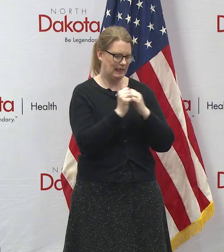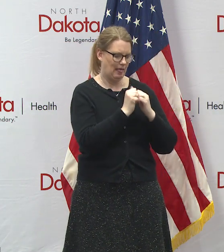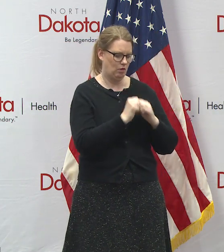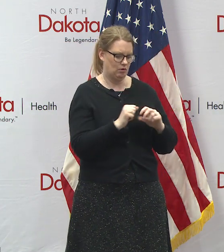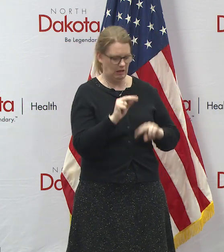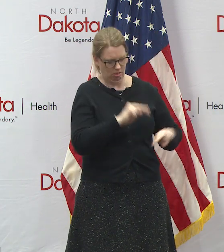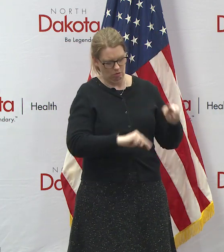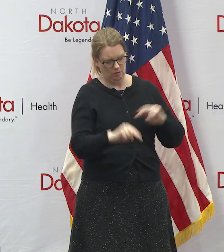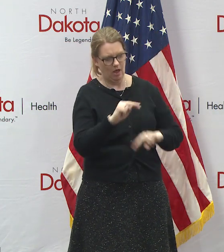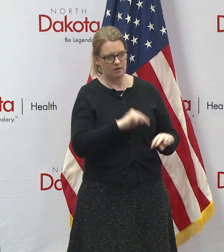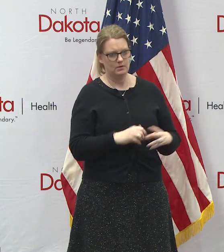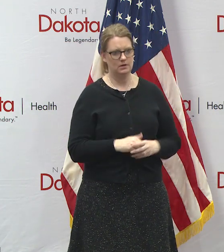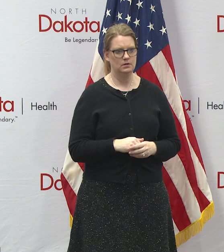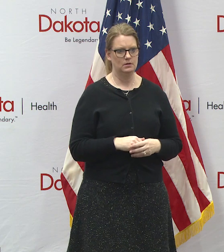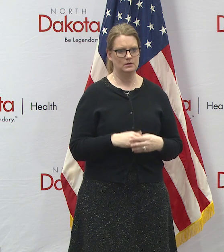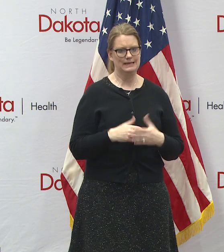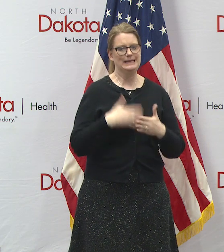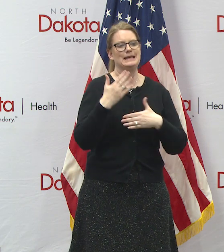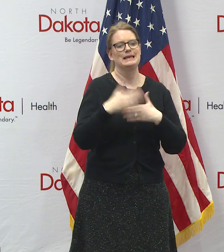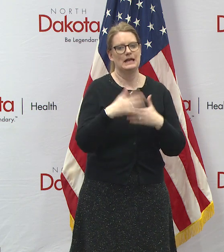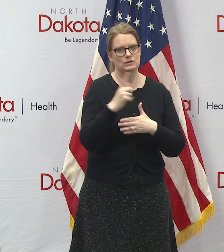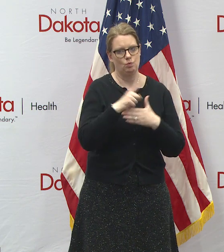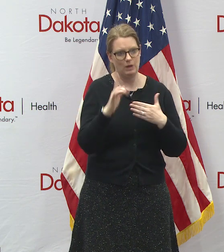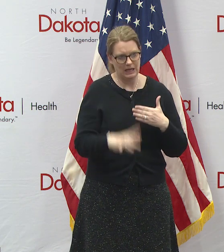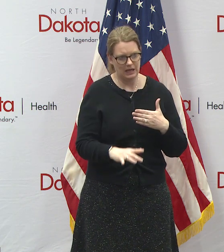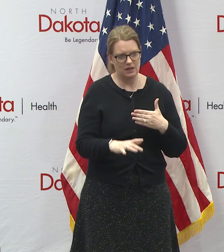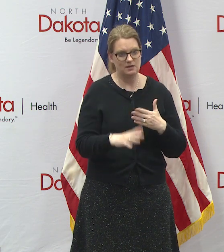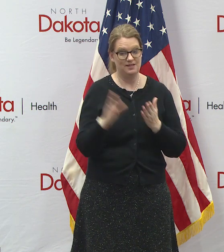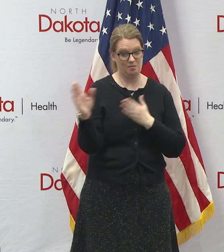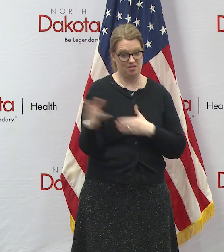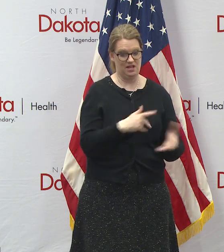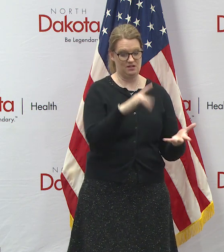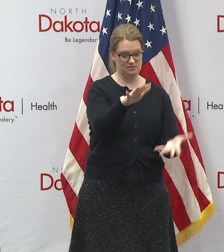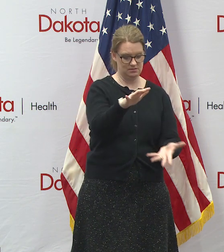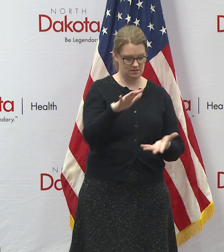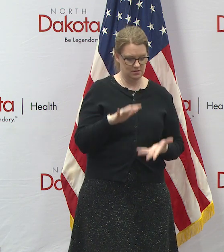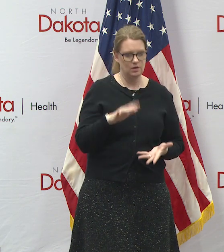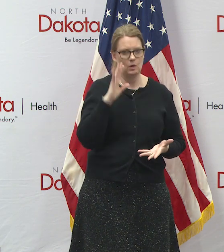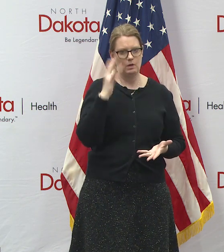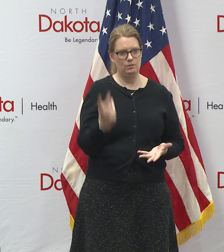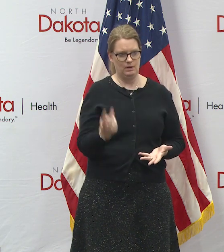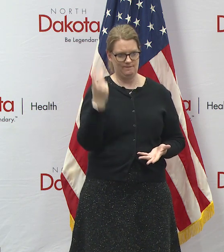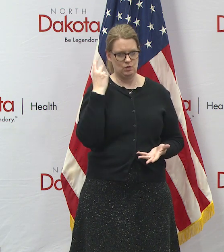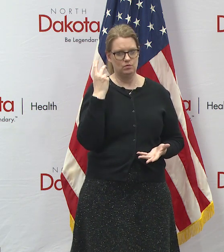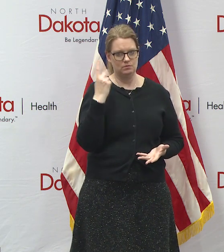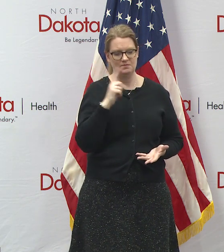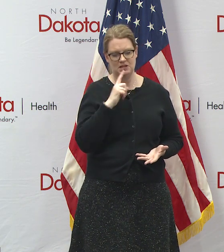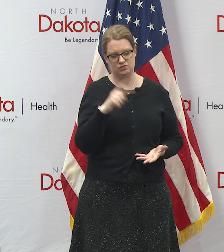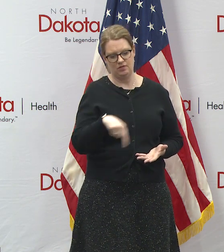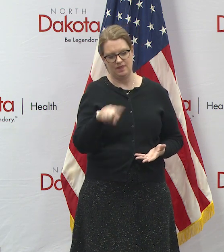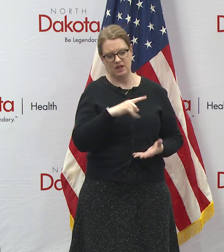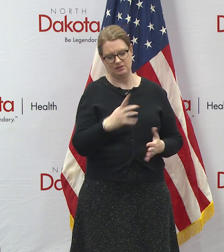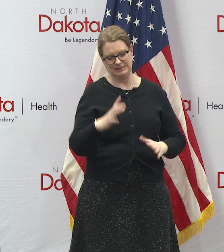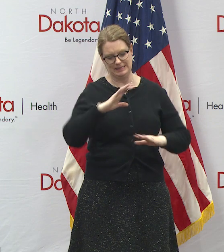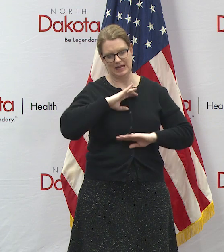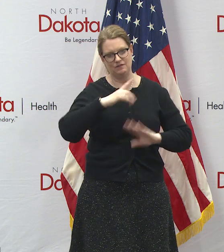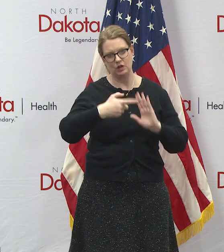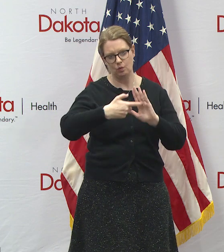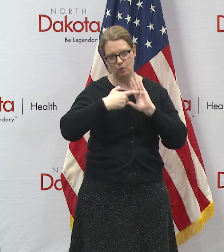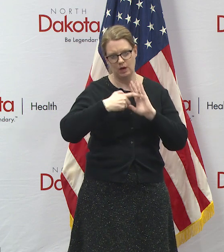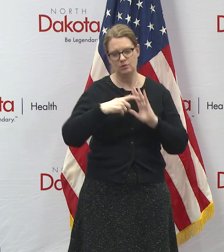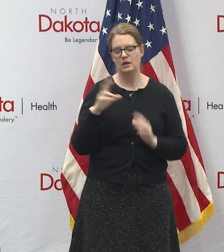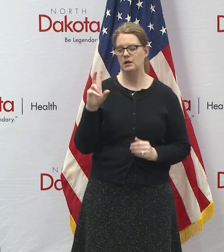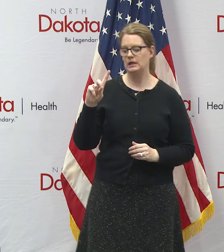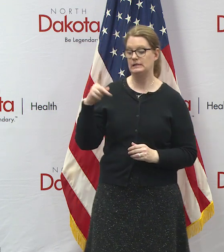review uh next weekend all of those plans that are coming in and make sure they're meeting the the criteria and dpi